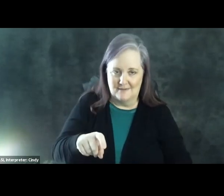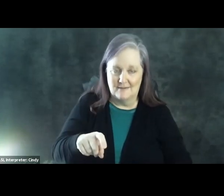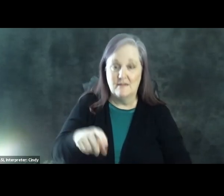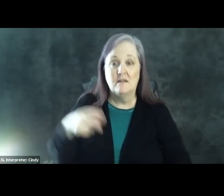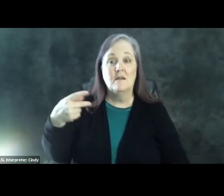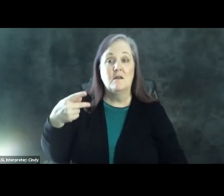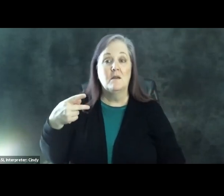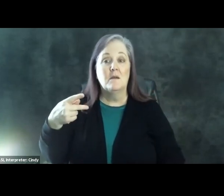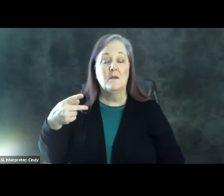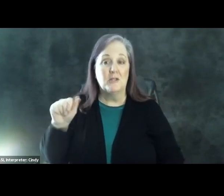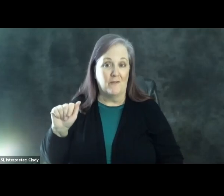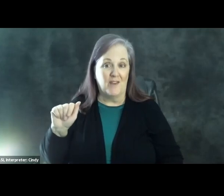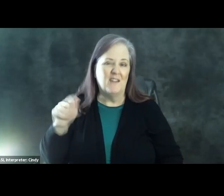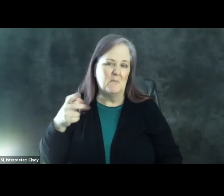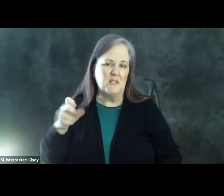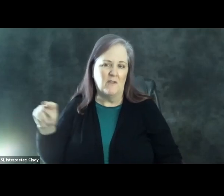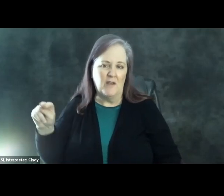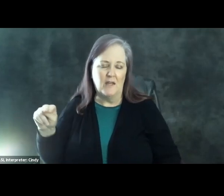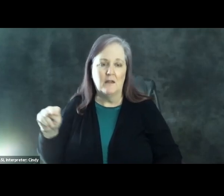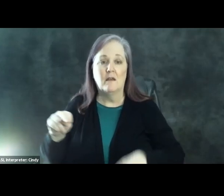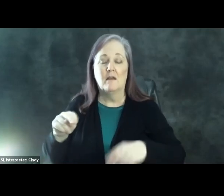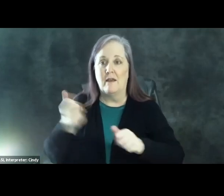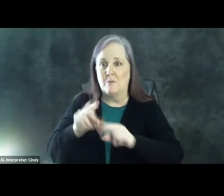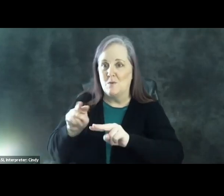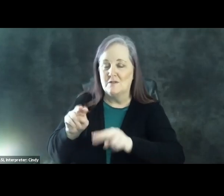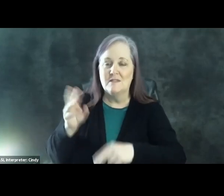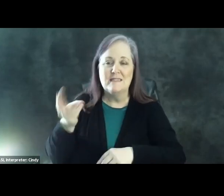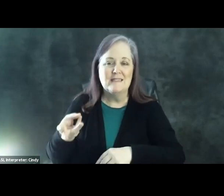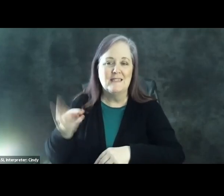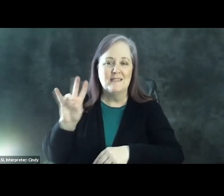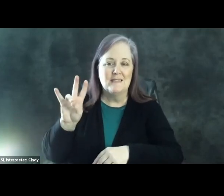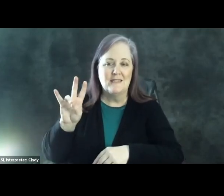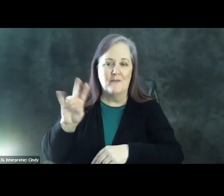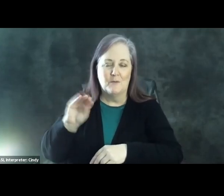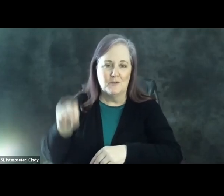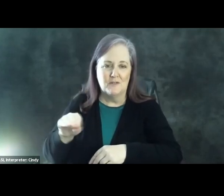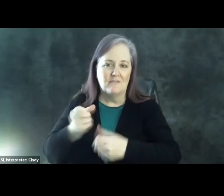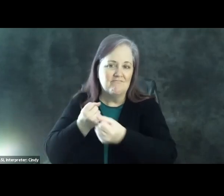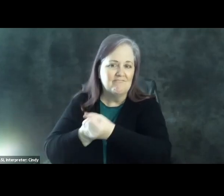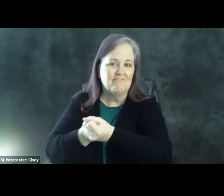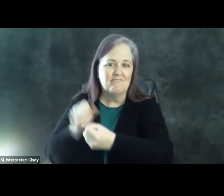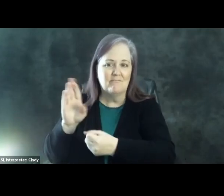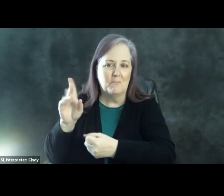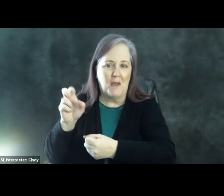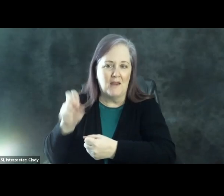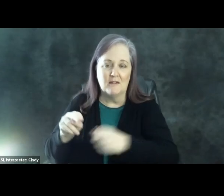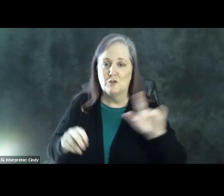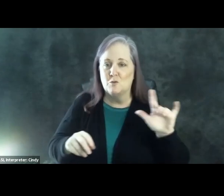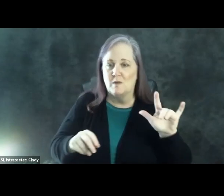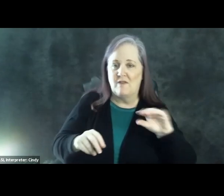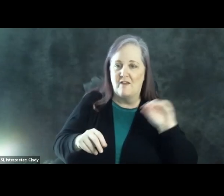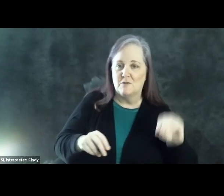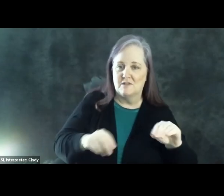another state that is being watched by everyone, 67% in favor of Biden and 25% in favor of Trump.